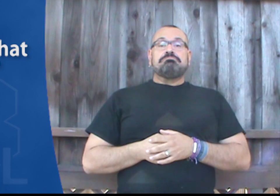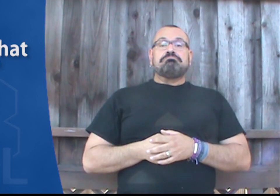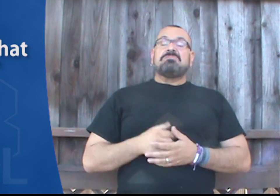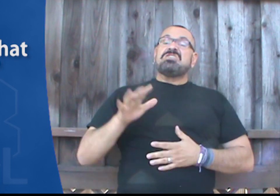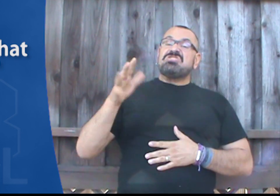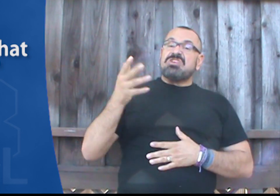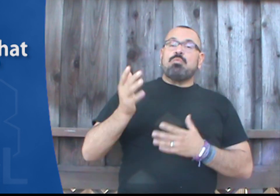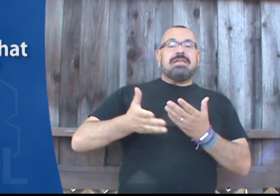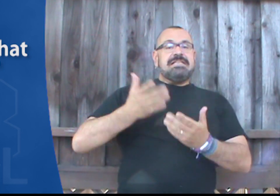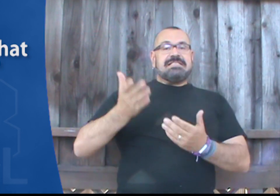Somewhat Somewhat easy.